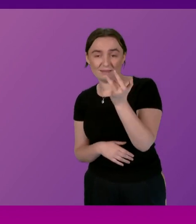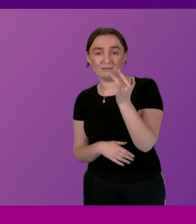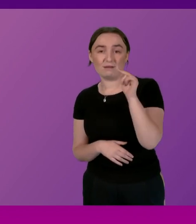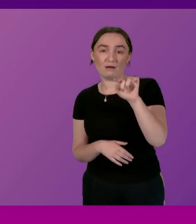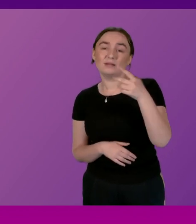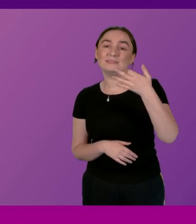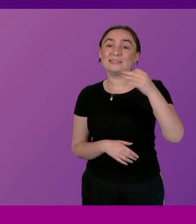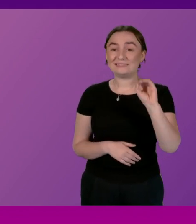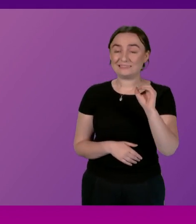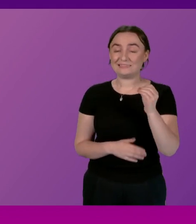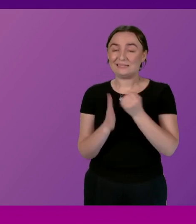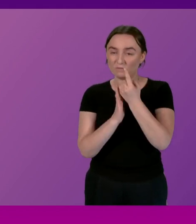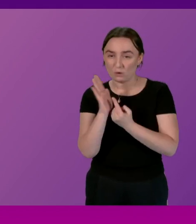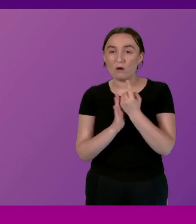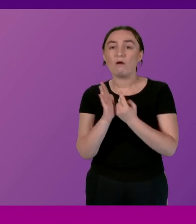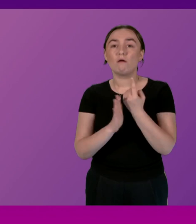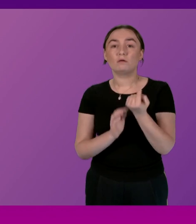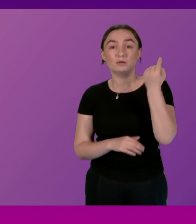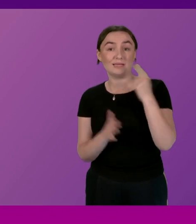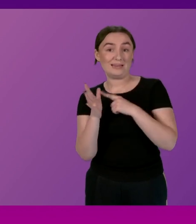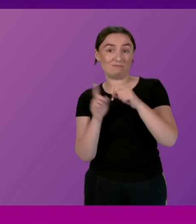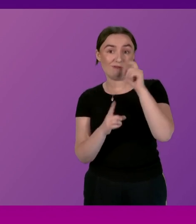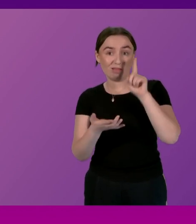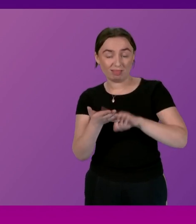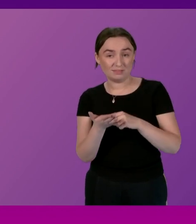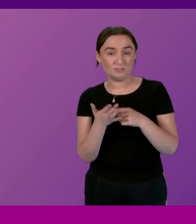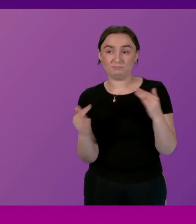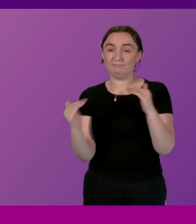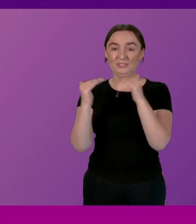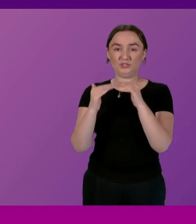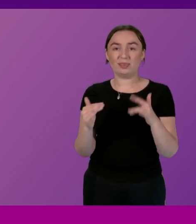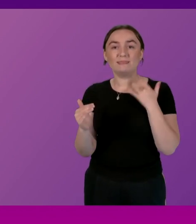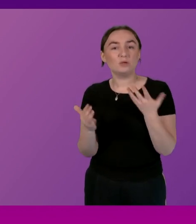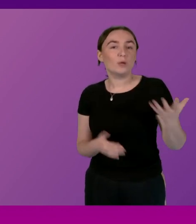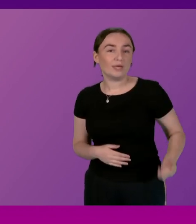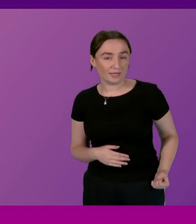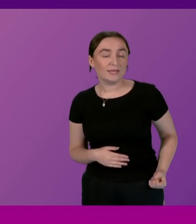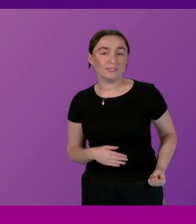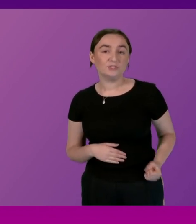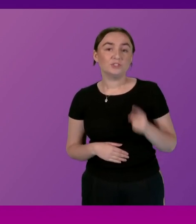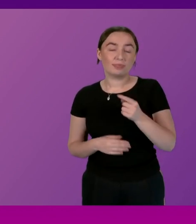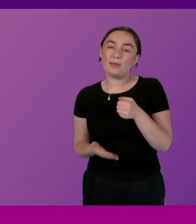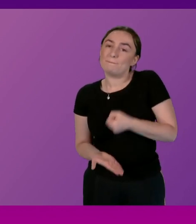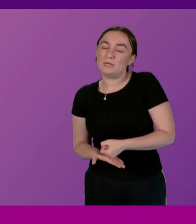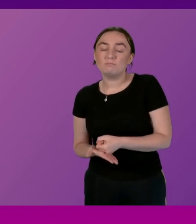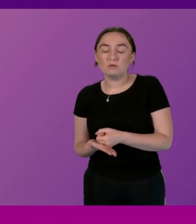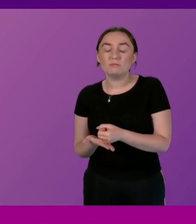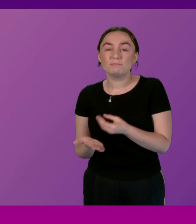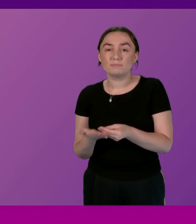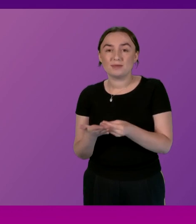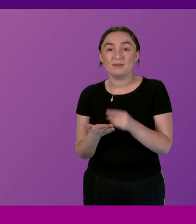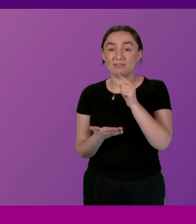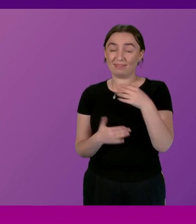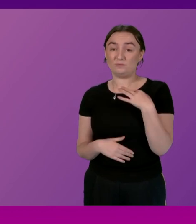year in line with the real living wage rate and that minimum pay represents an